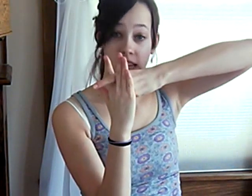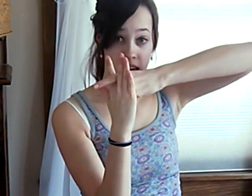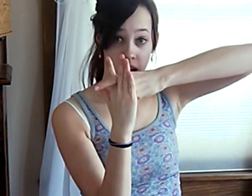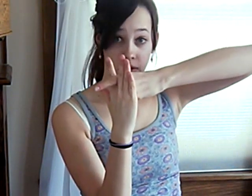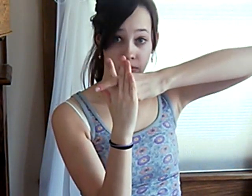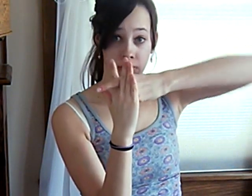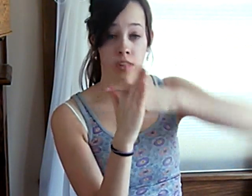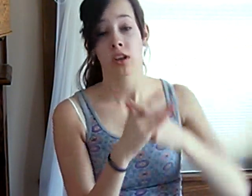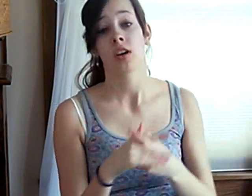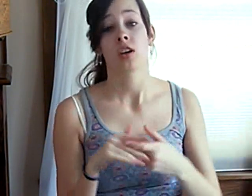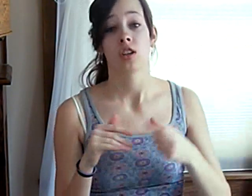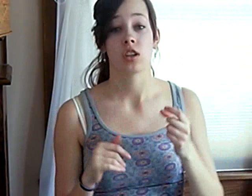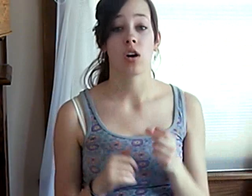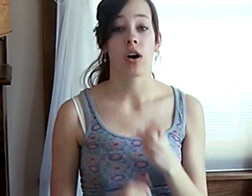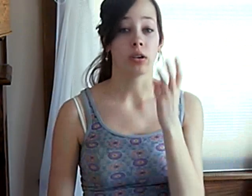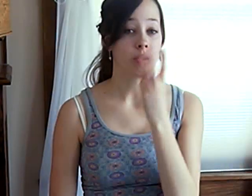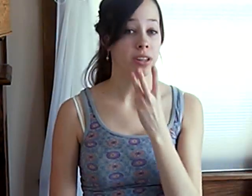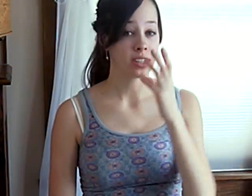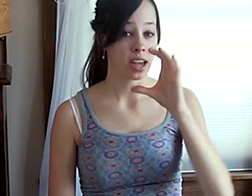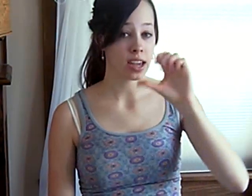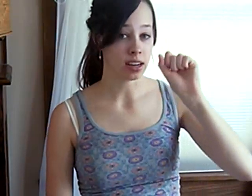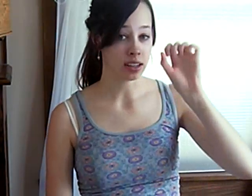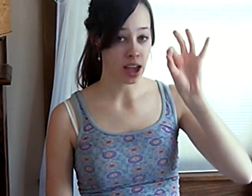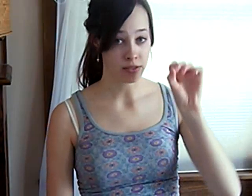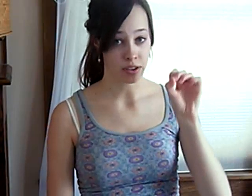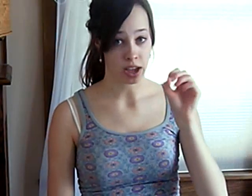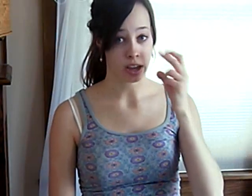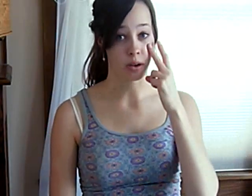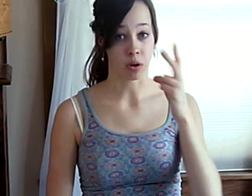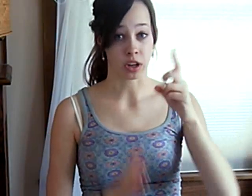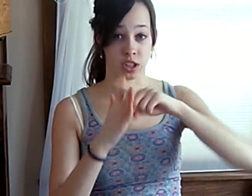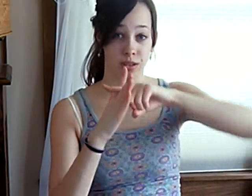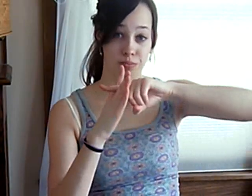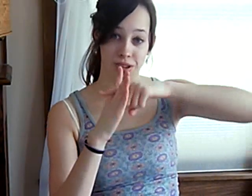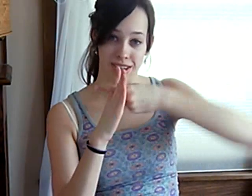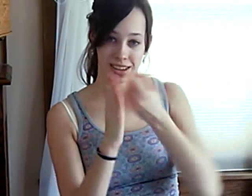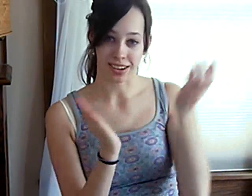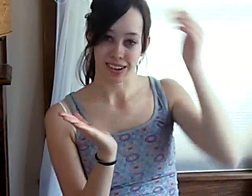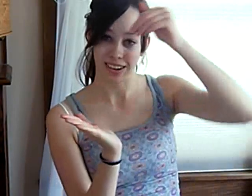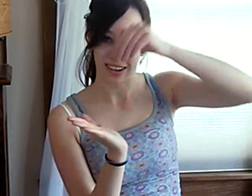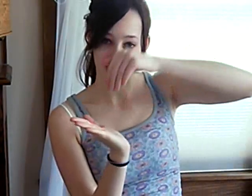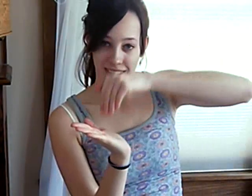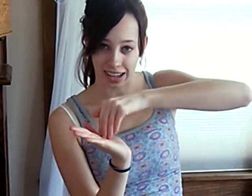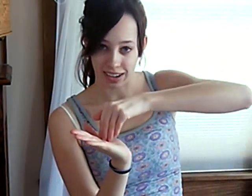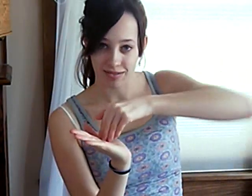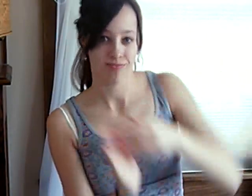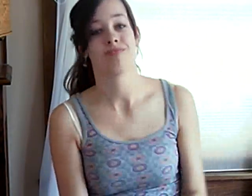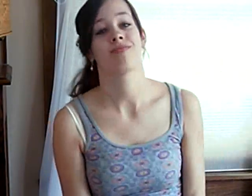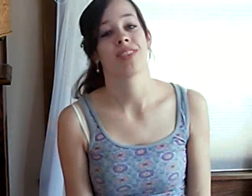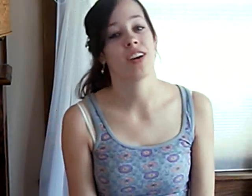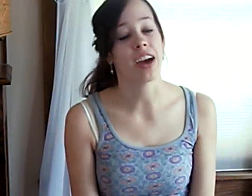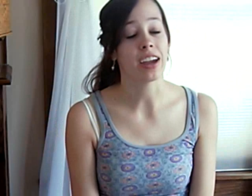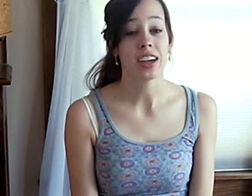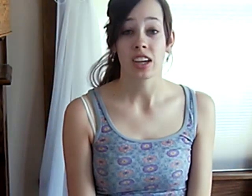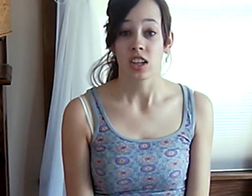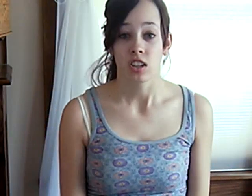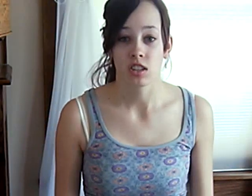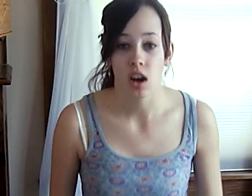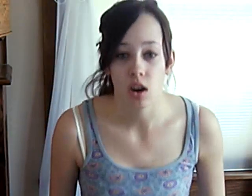a key. So, on a Wednesday, in a cafe, I watched it begin again. Okay, so,